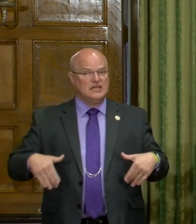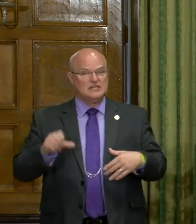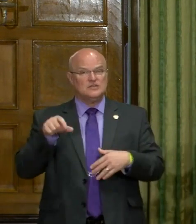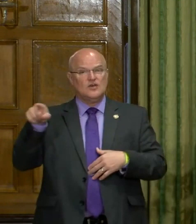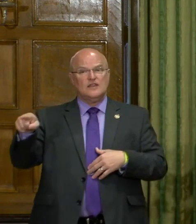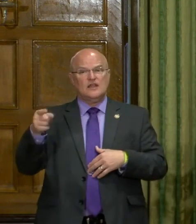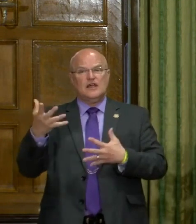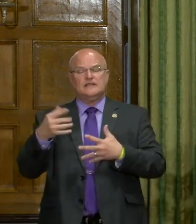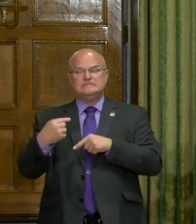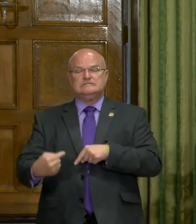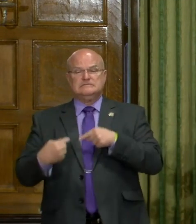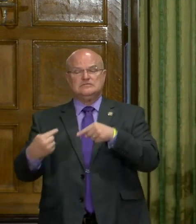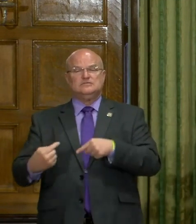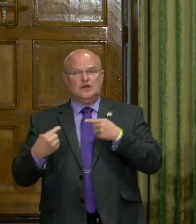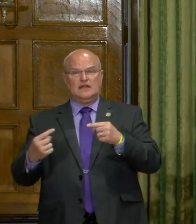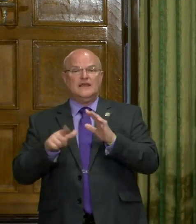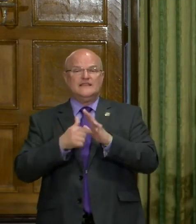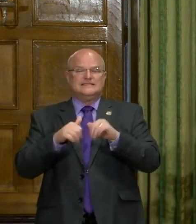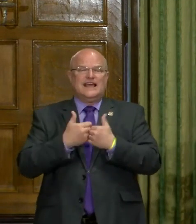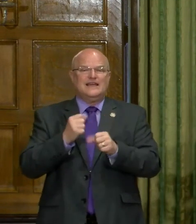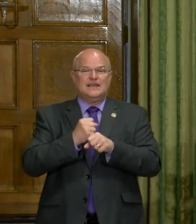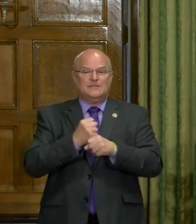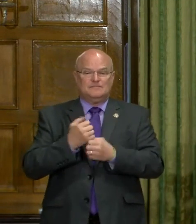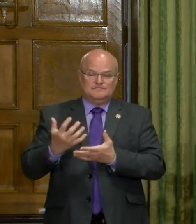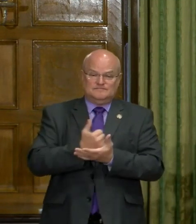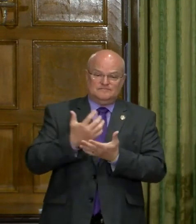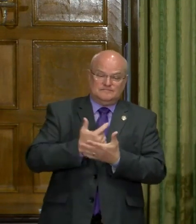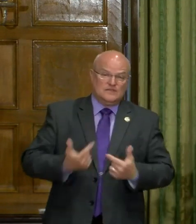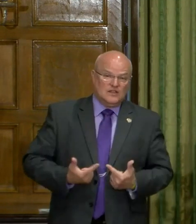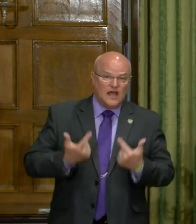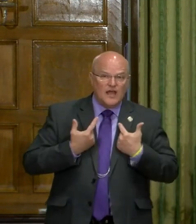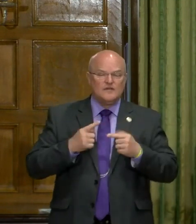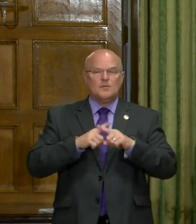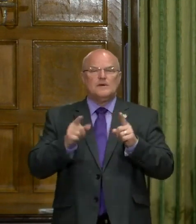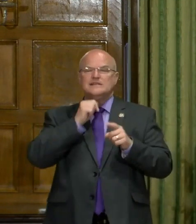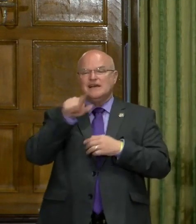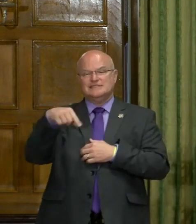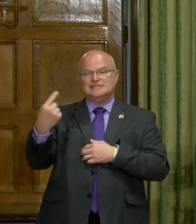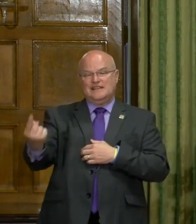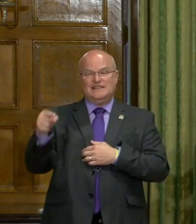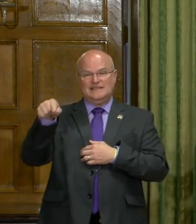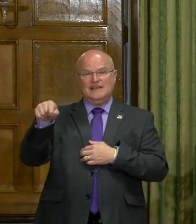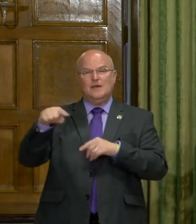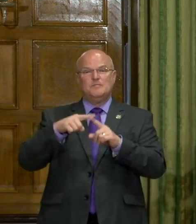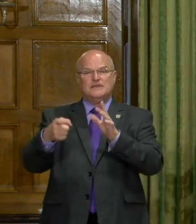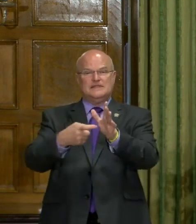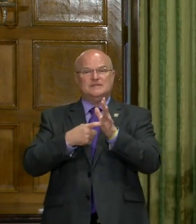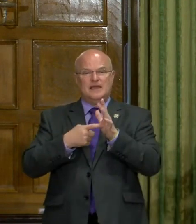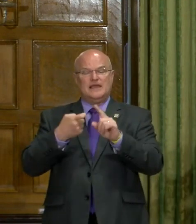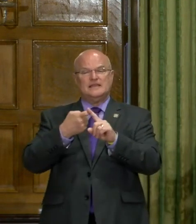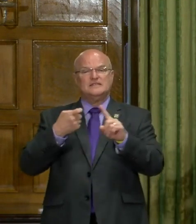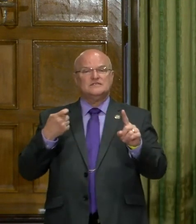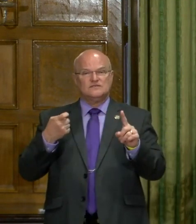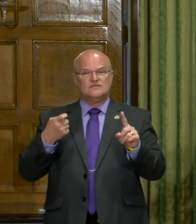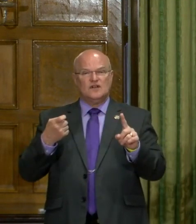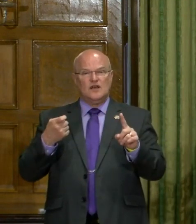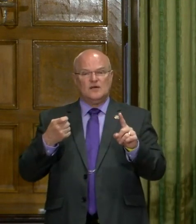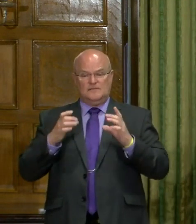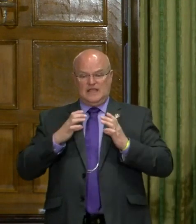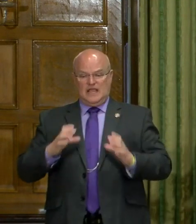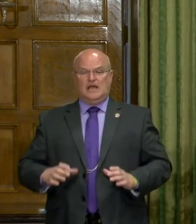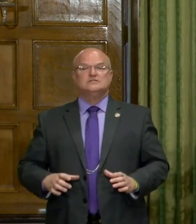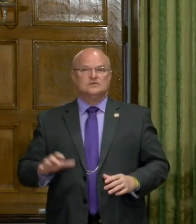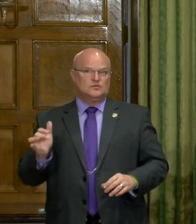So they're out there struggling and this is how they make their livelihood. But it's also not just them. The demand is from the customer.